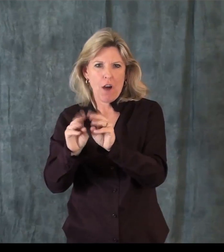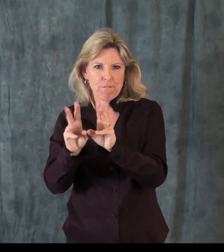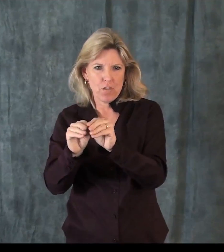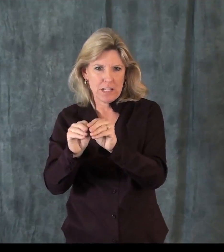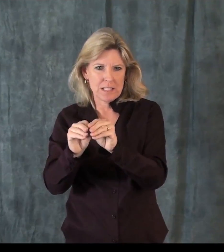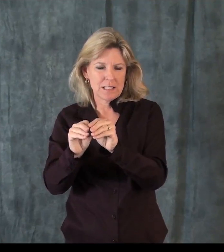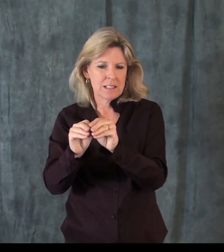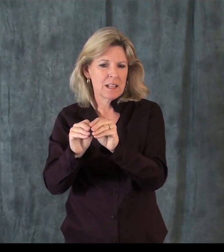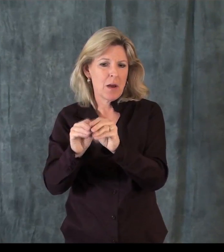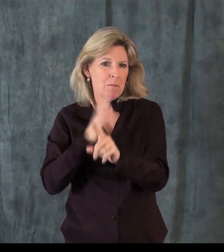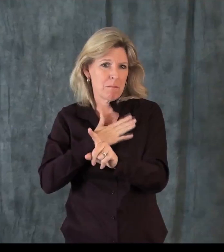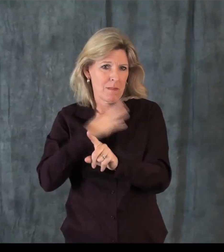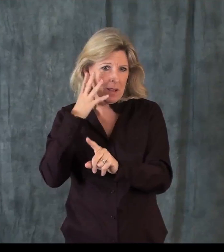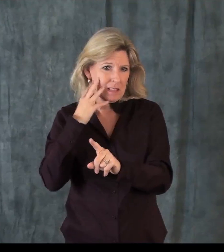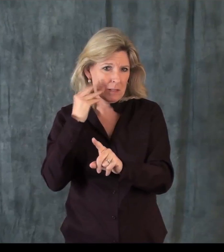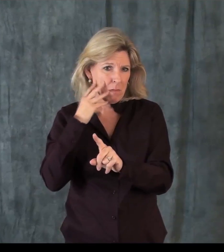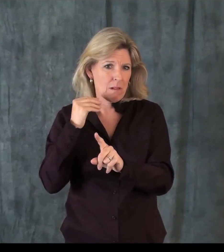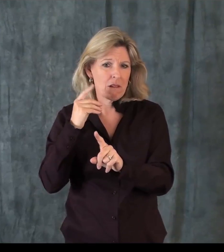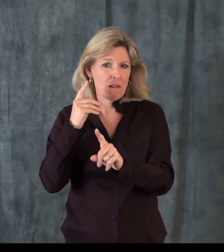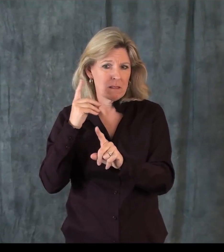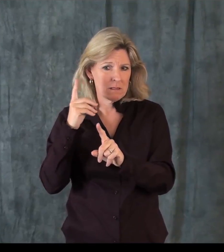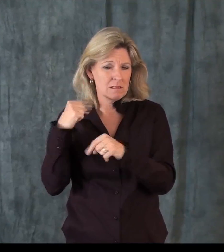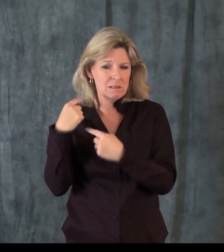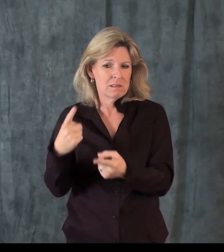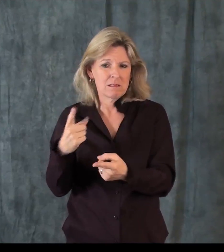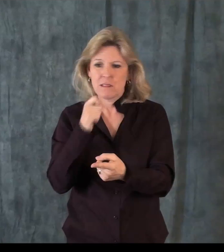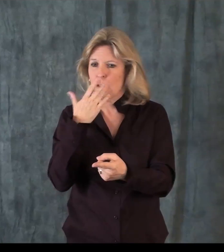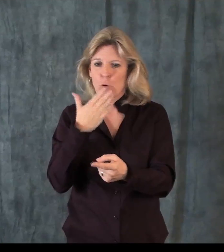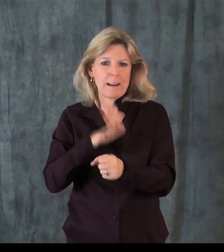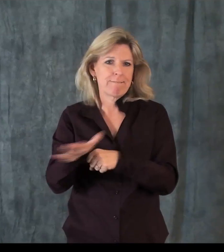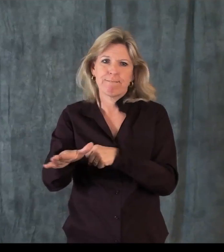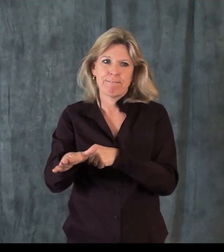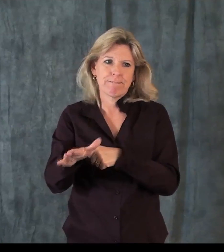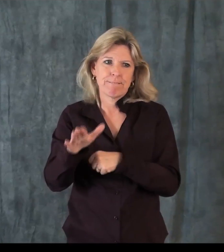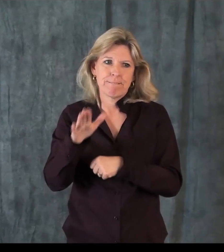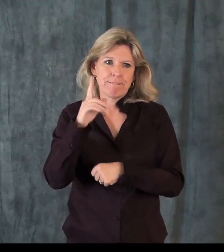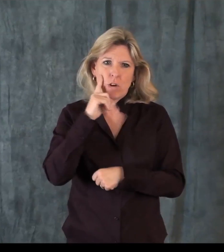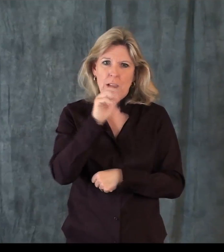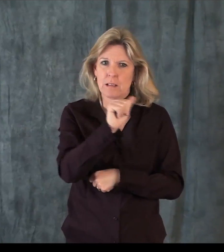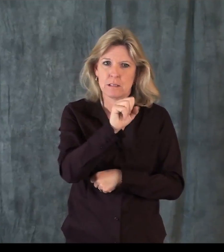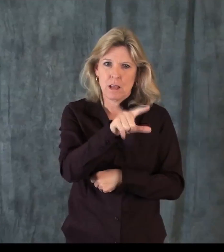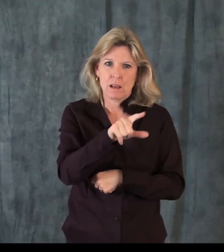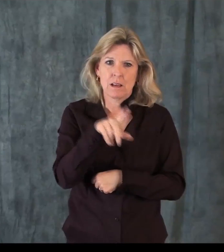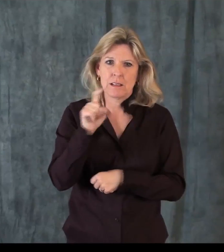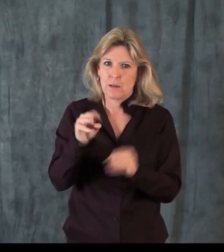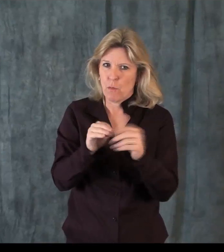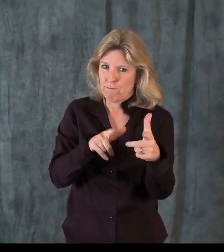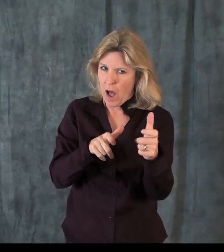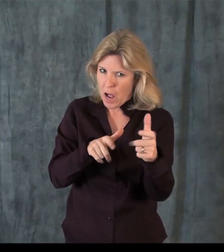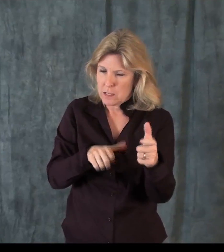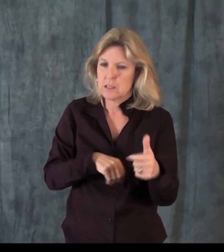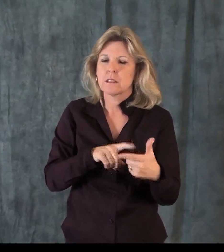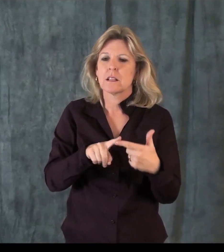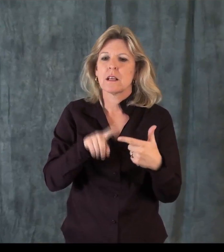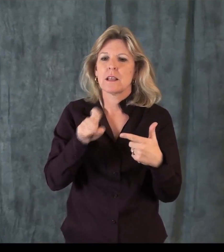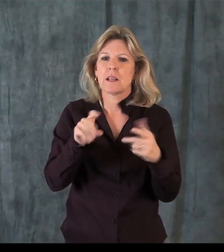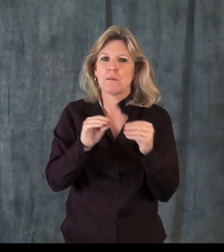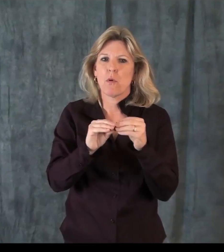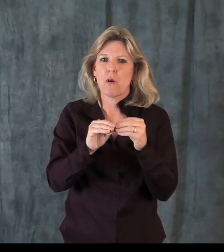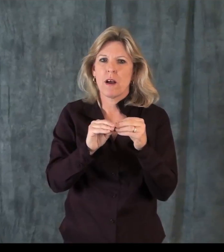teleconferencing equipment that I mentioned earlier from my experience really is not effective. It's insufficient for being able to transmit visual